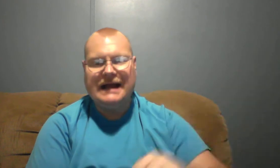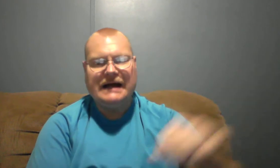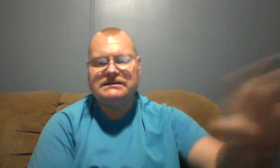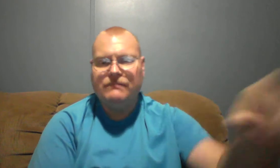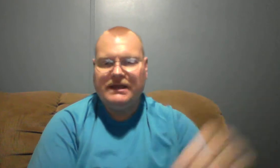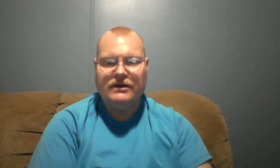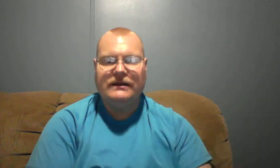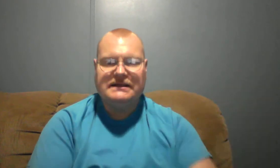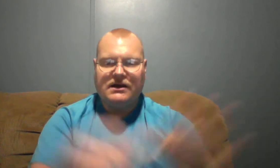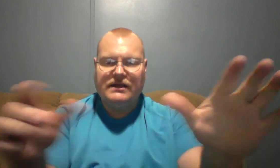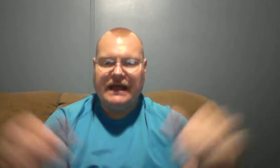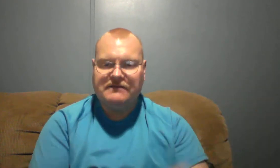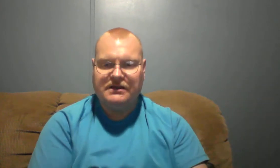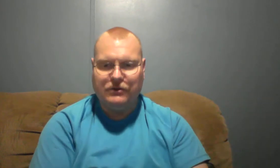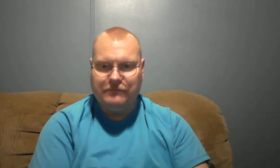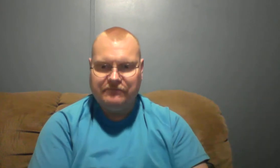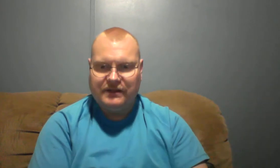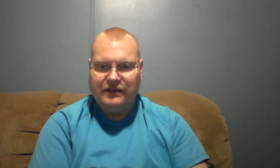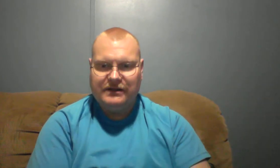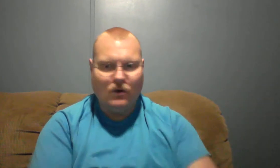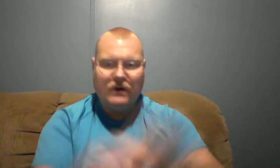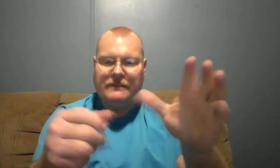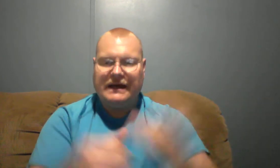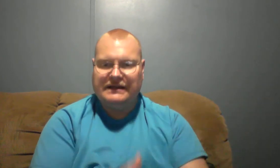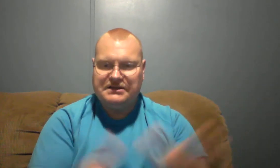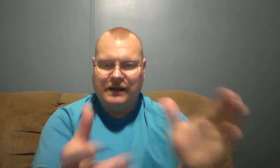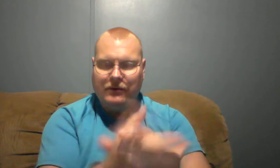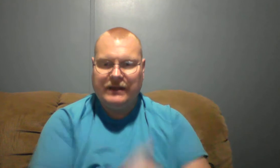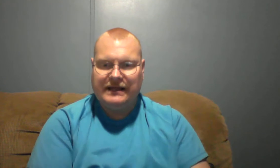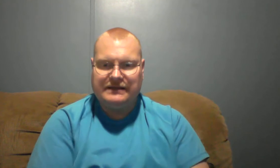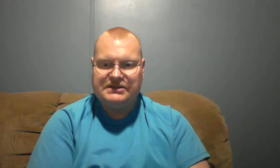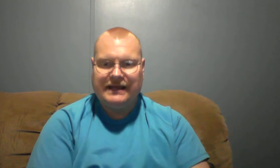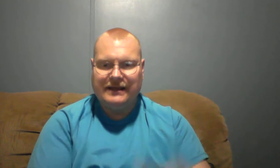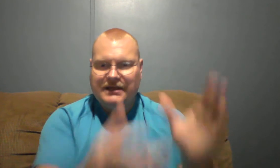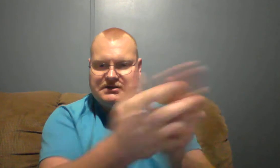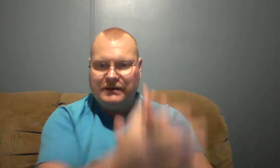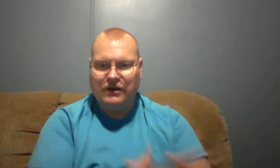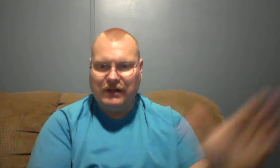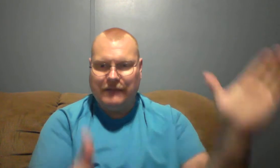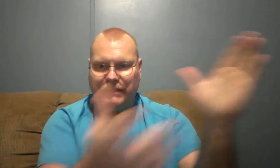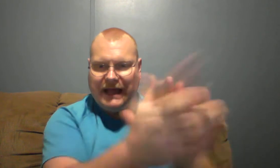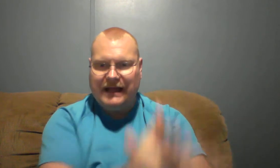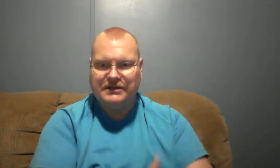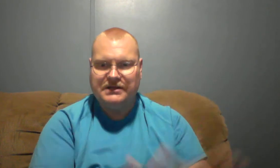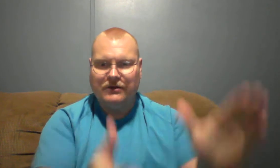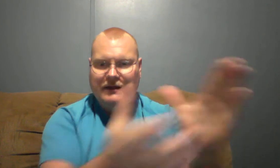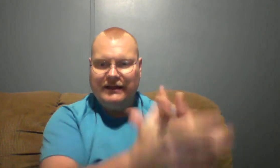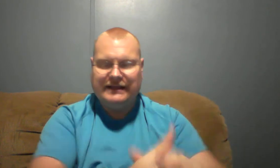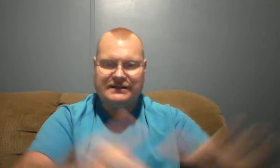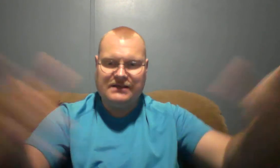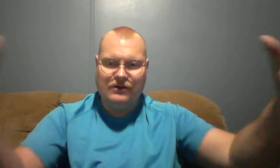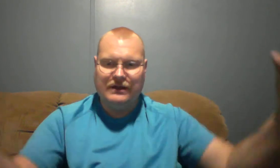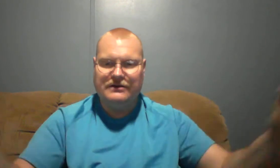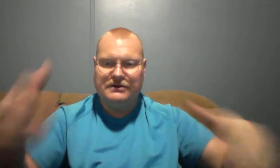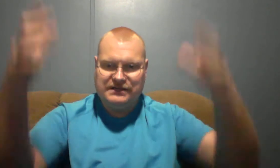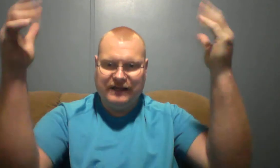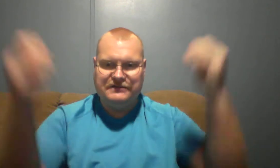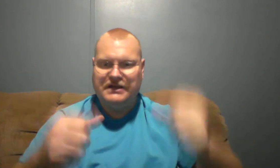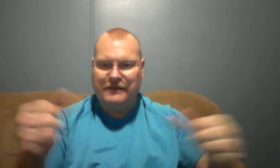tithes and be good. That's all you have to do. Don't worry about it. Just come on in. Sit. Clap your hands. Let the song leader just lift you up and